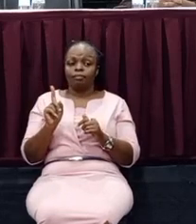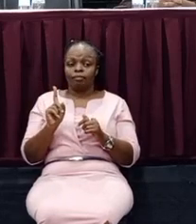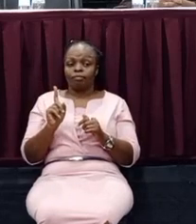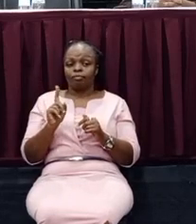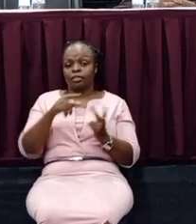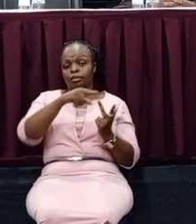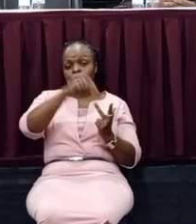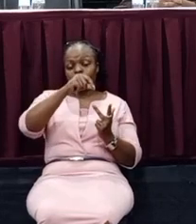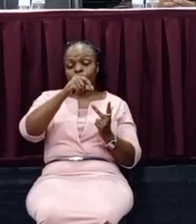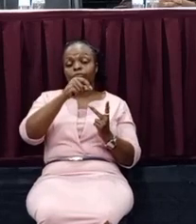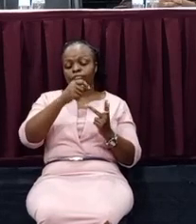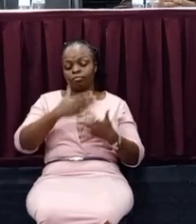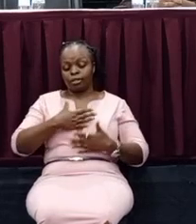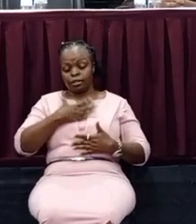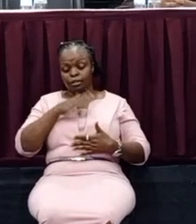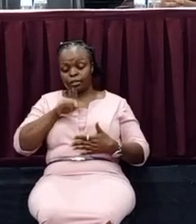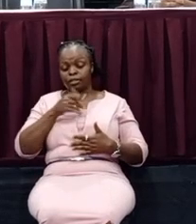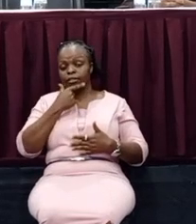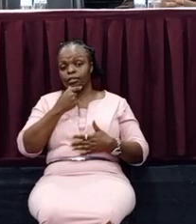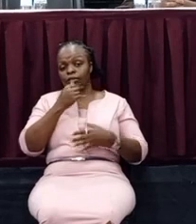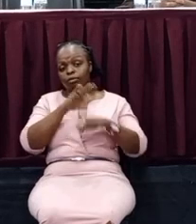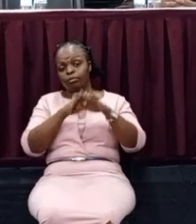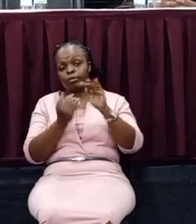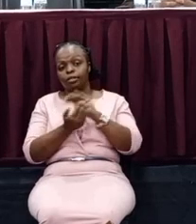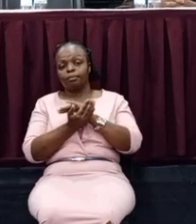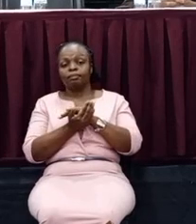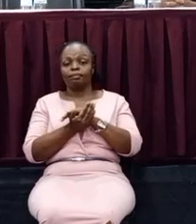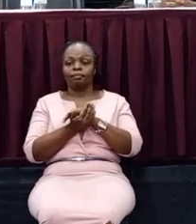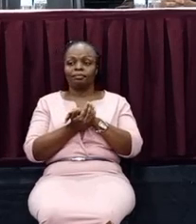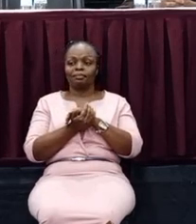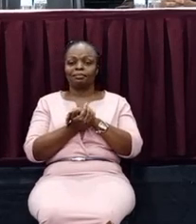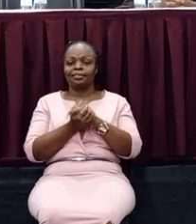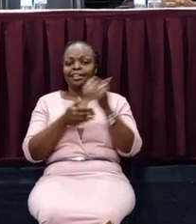participants, ladies and gentlemen, good morning. Thank you very much,